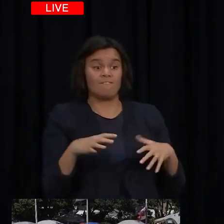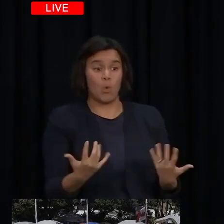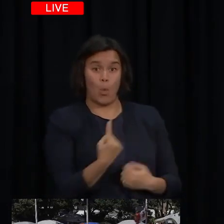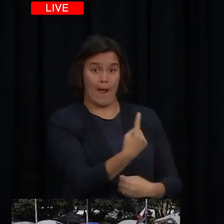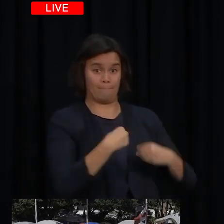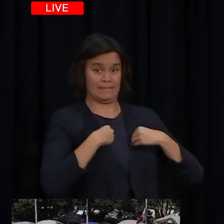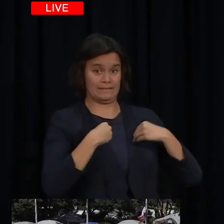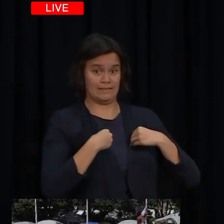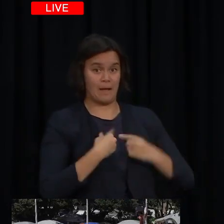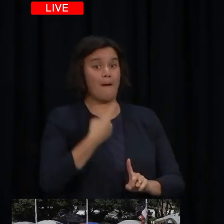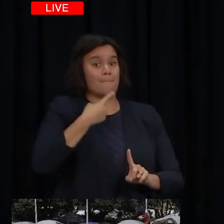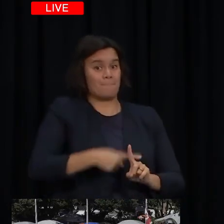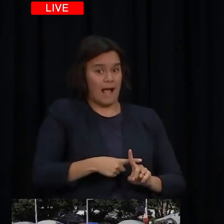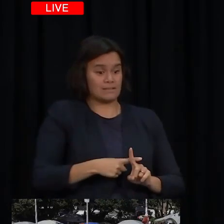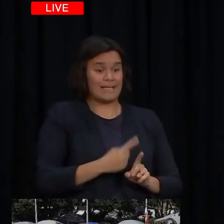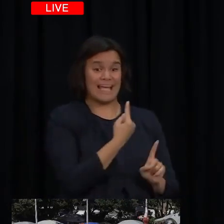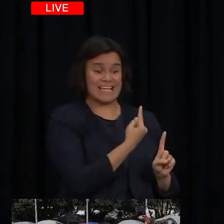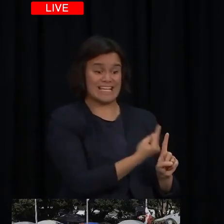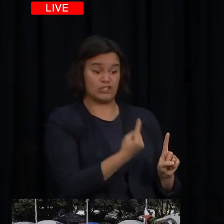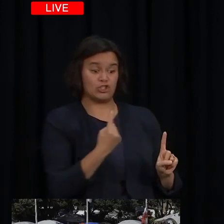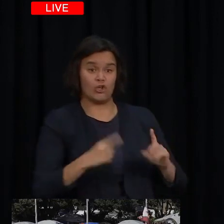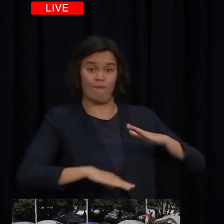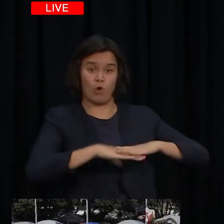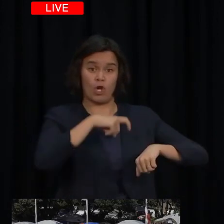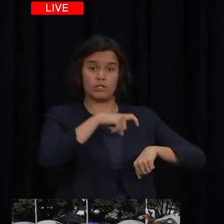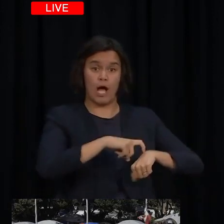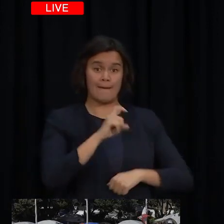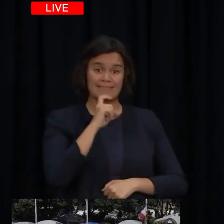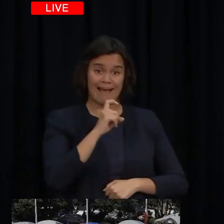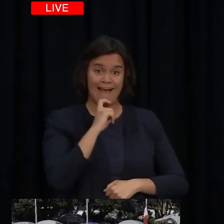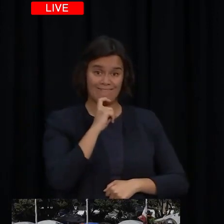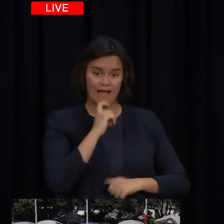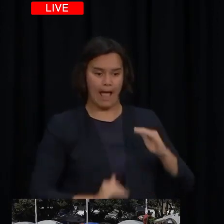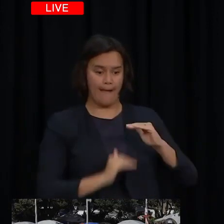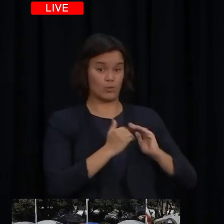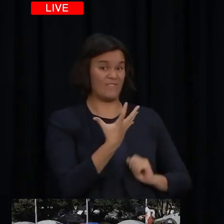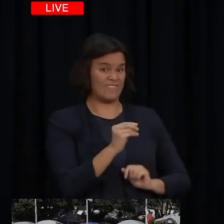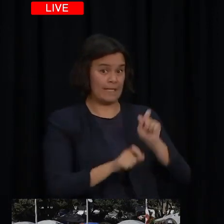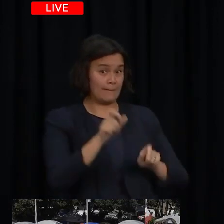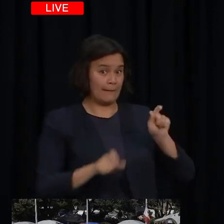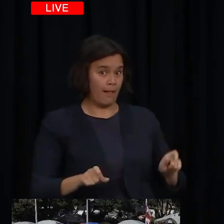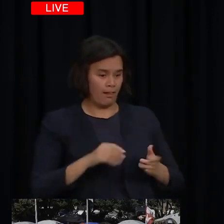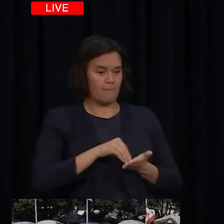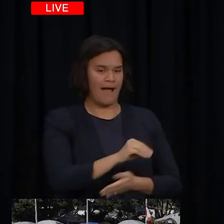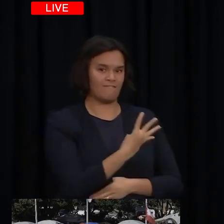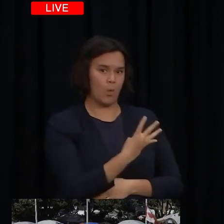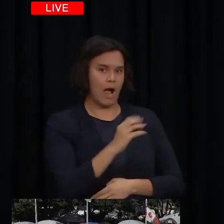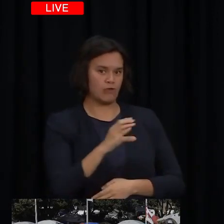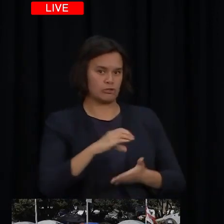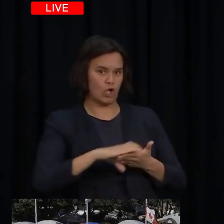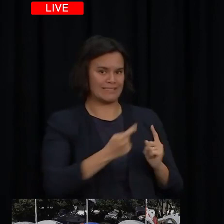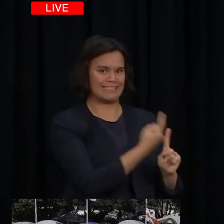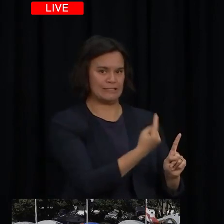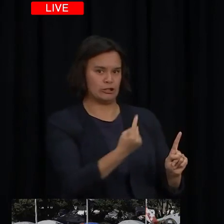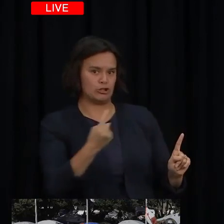$400 per full-time employee capped at 50 FTEs or $24,000. This is the same calculation as we used